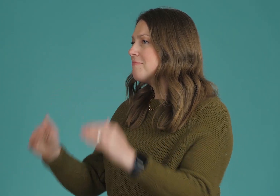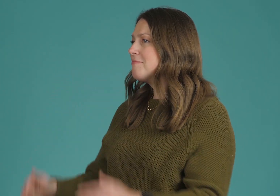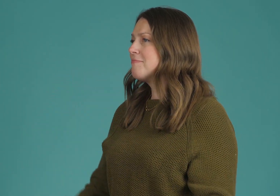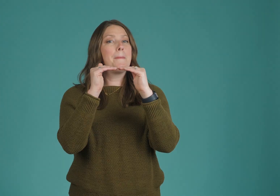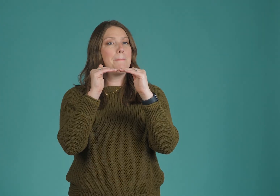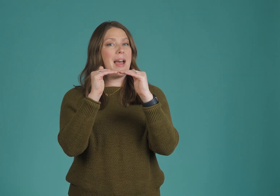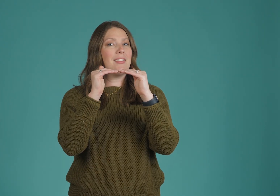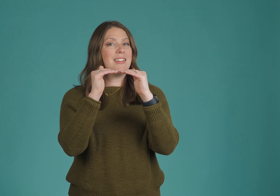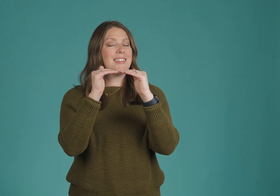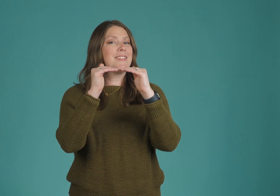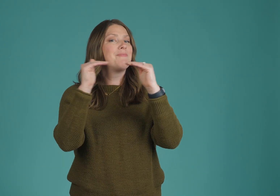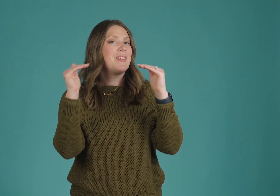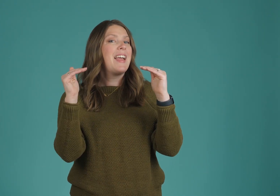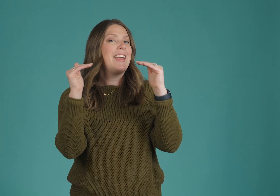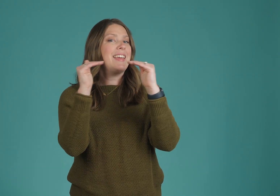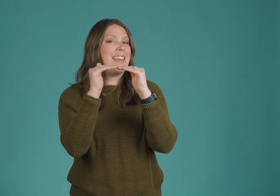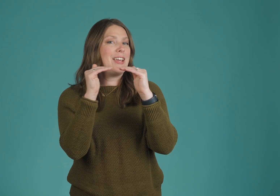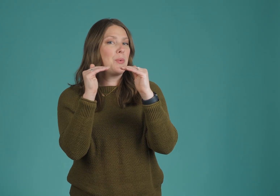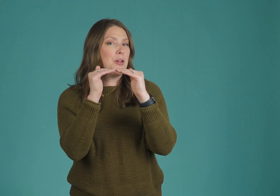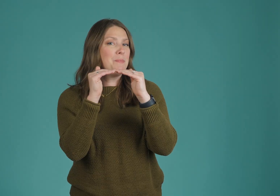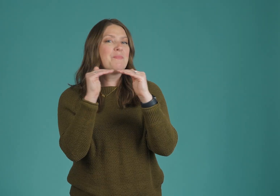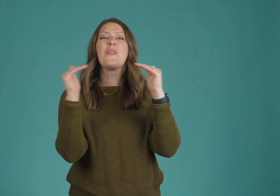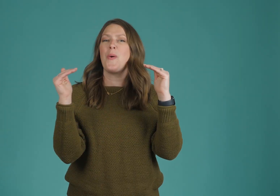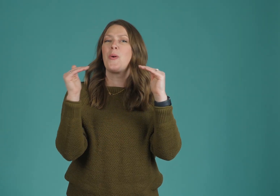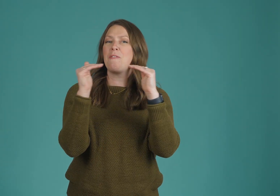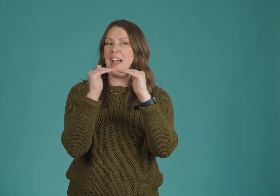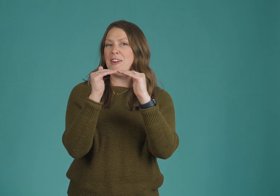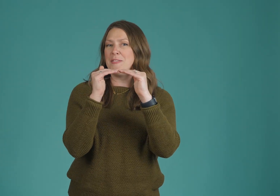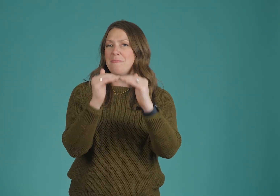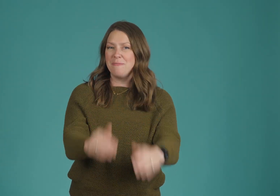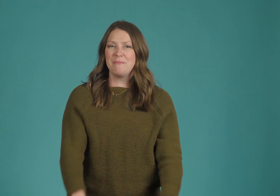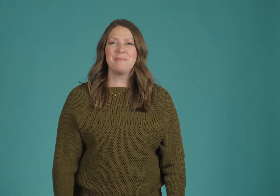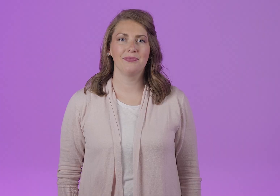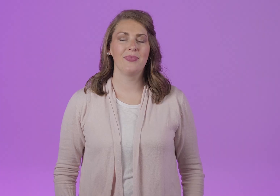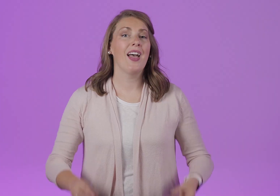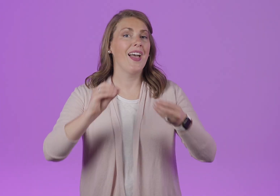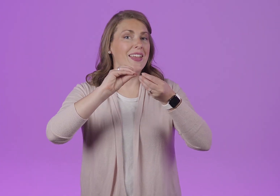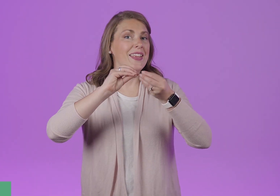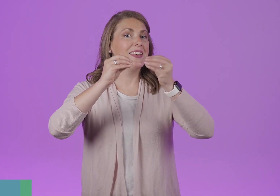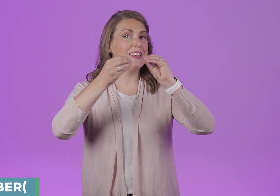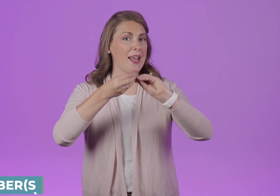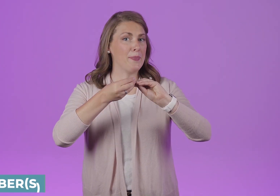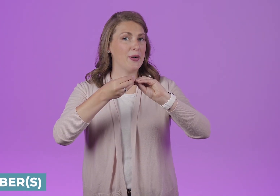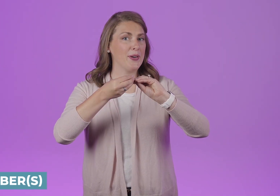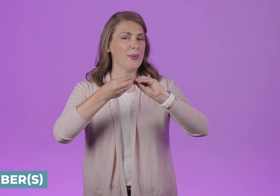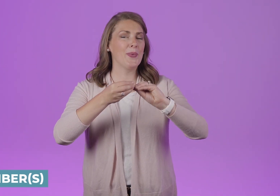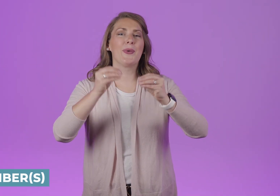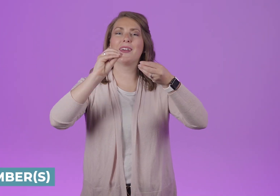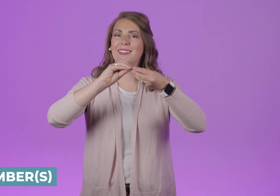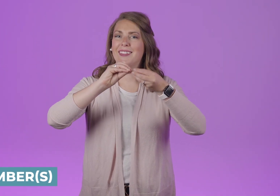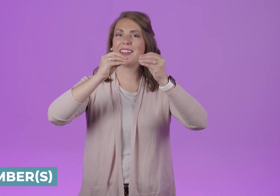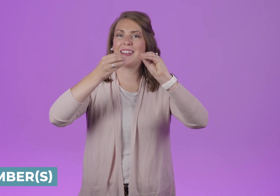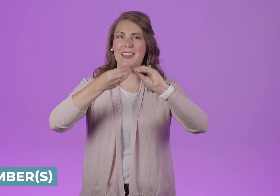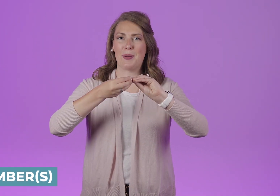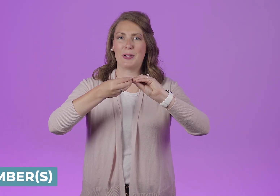other, balanced. Equal, or fair. Number, or numbers.